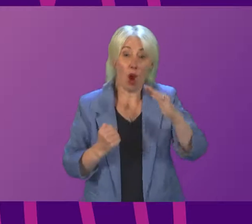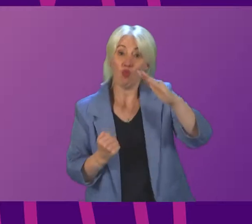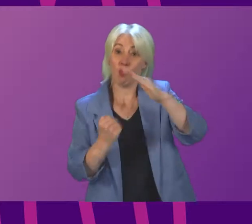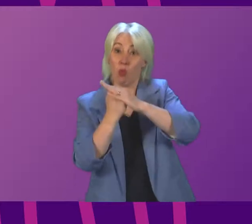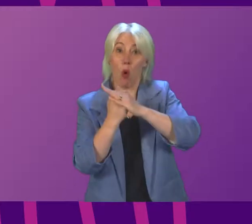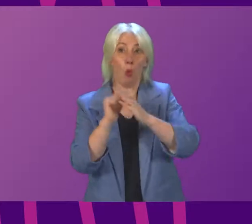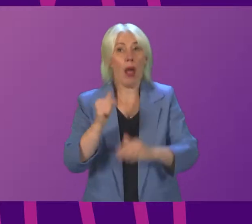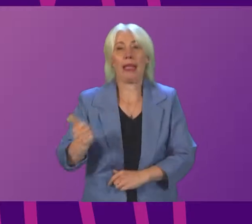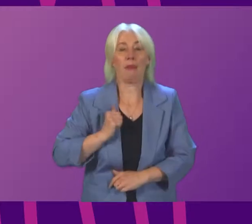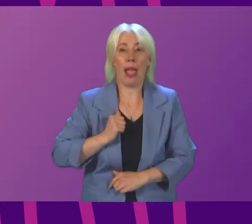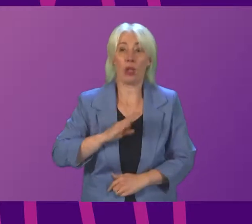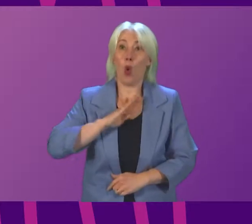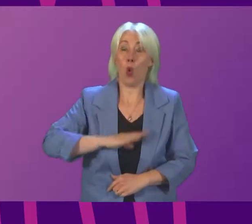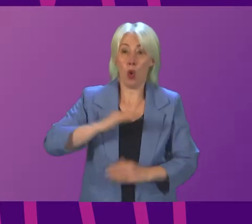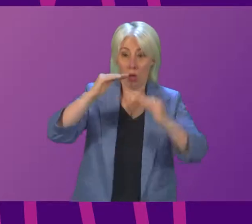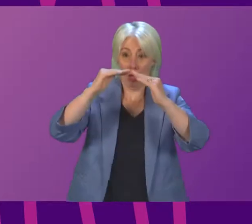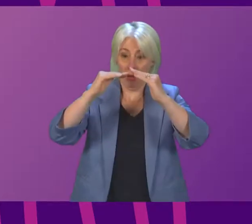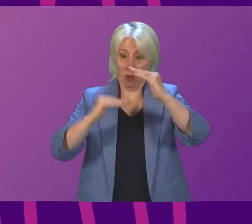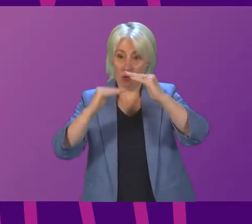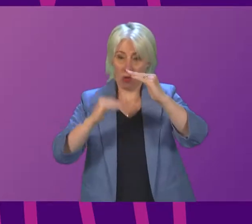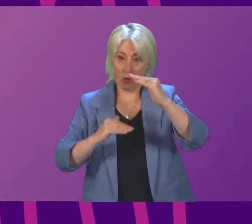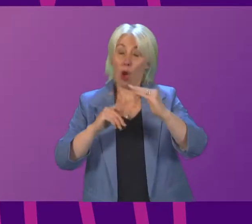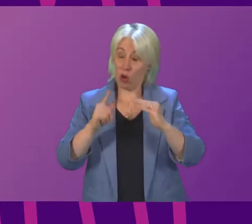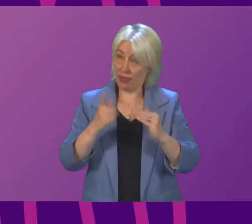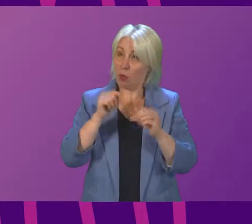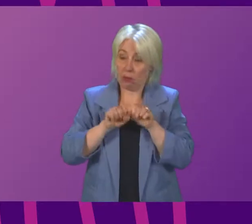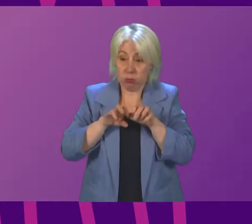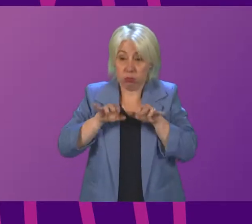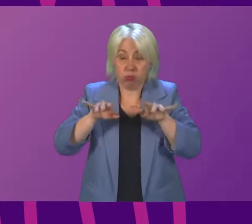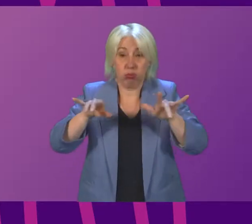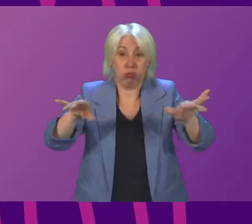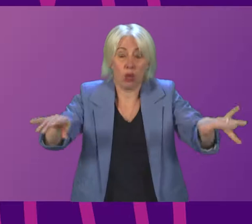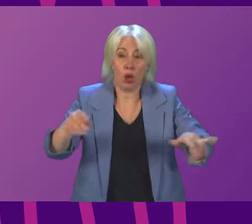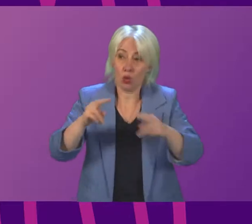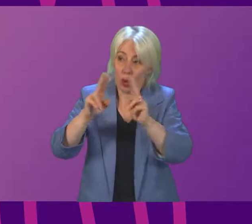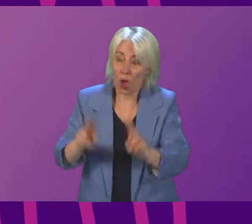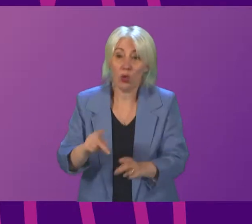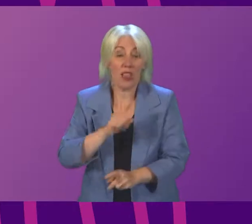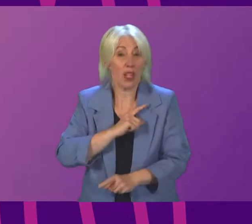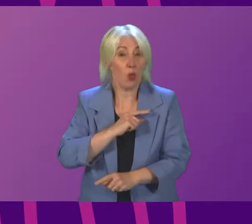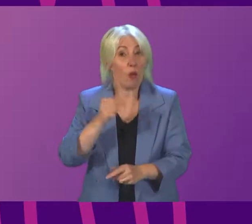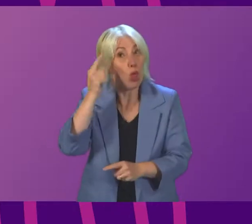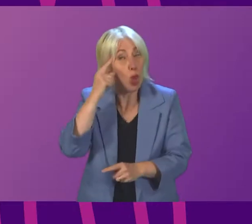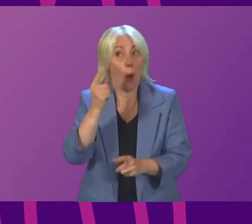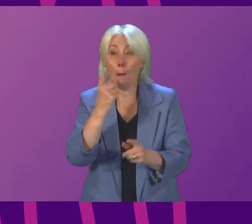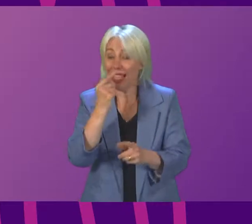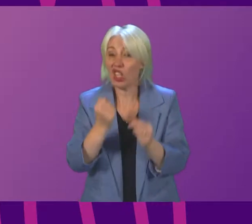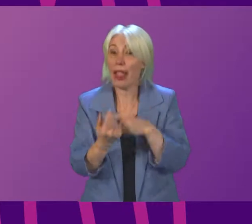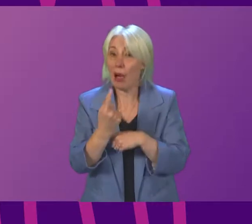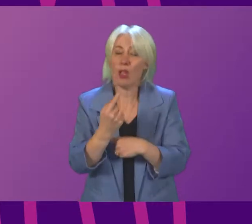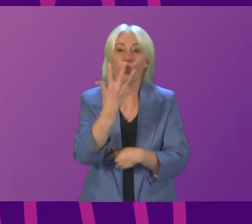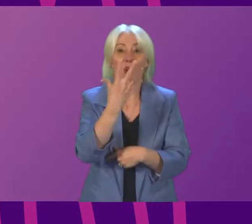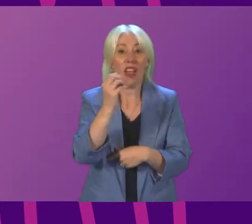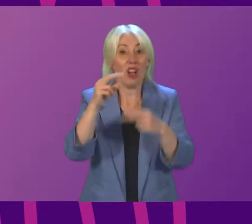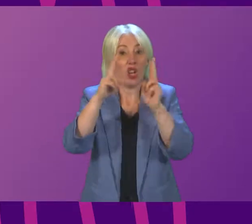it would have resulted in significant incursions into properties, which is why 500 homes were evacuated in advance of the